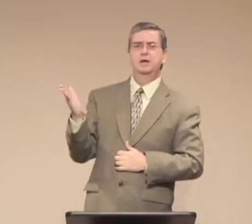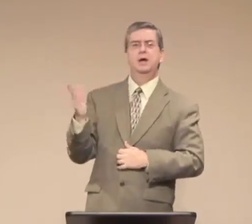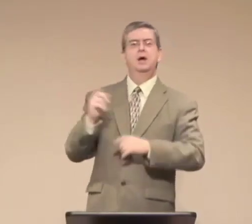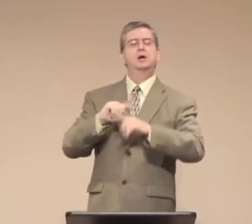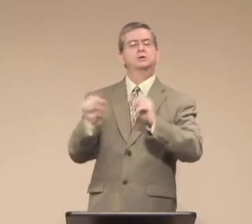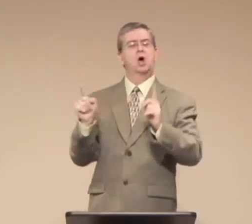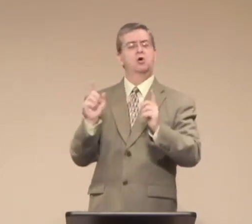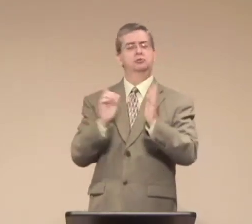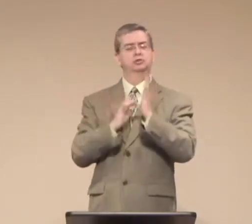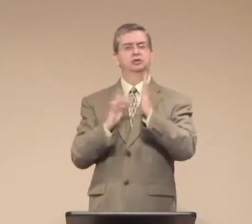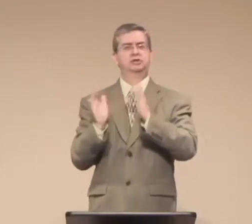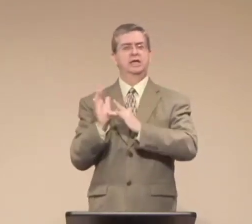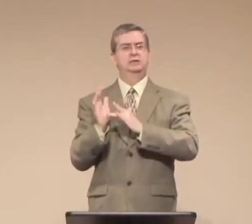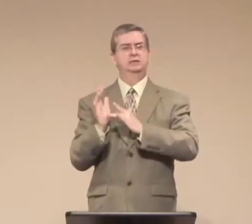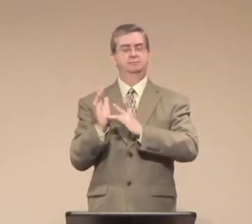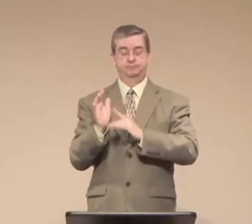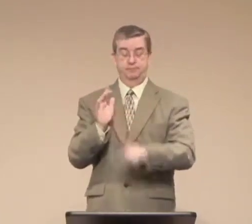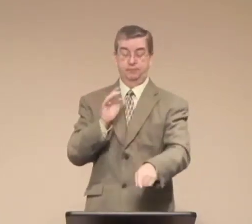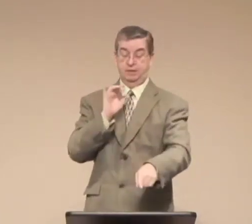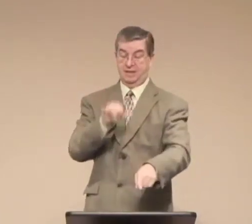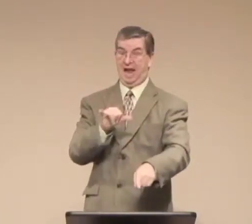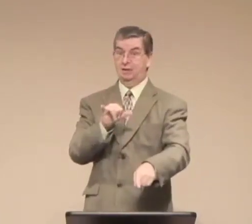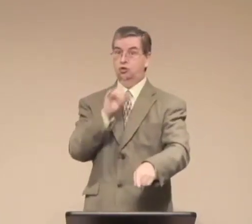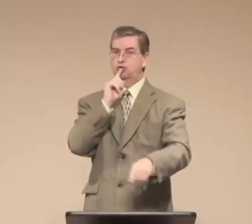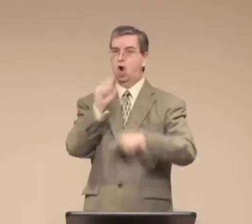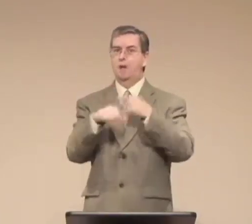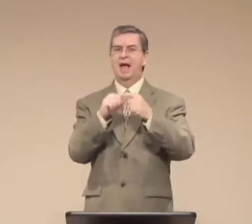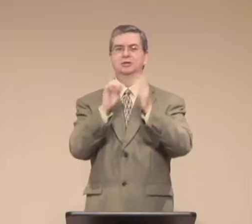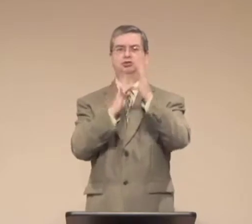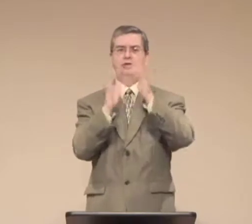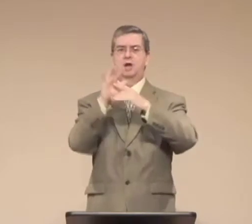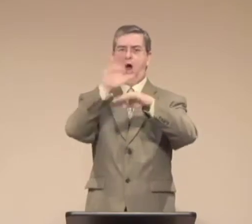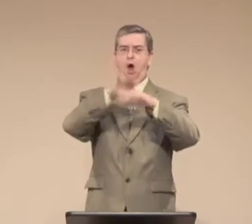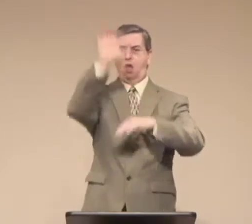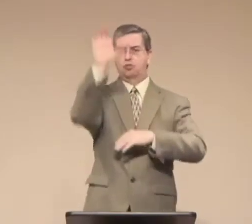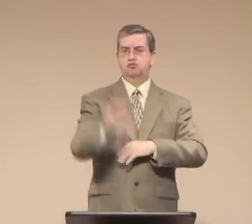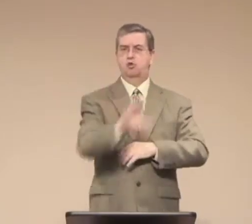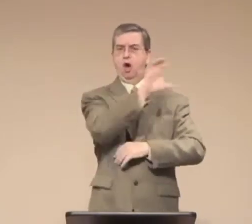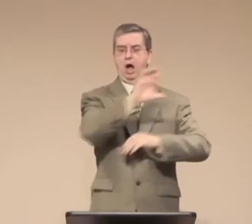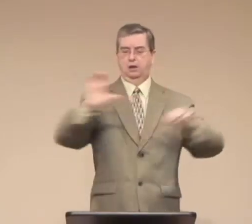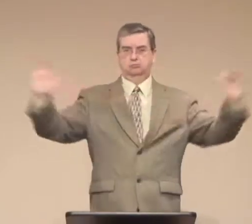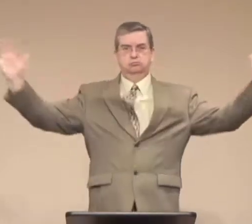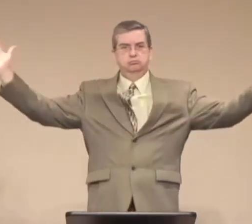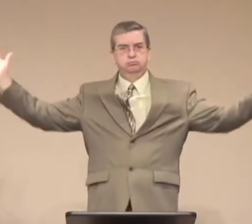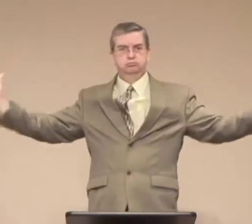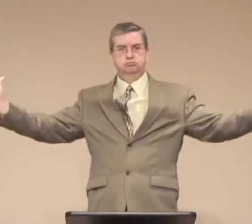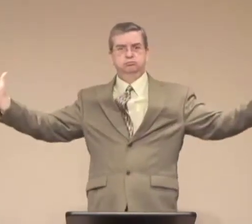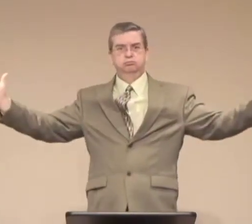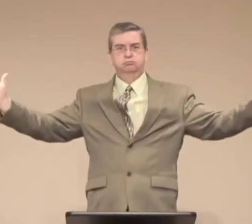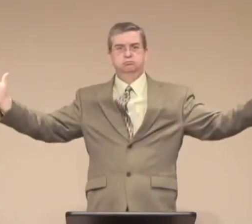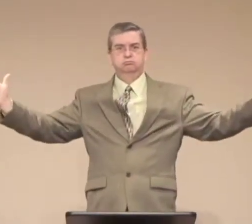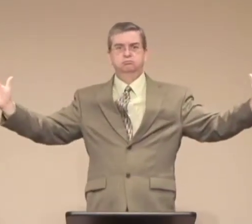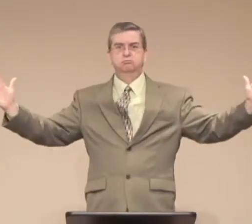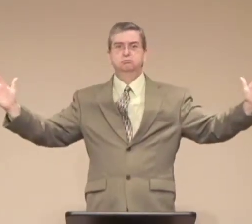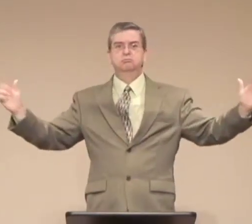can always depend on their mother. And so today's lesson, we look at Jesus as he is